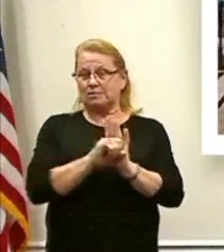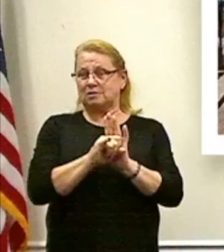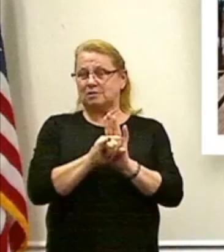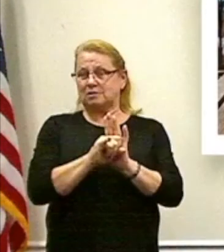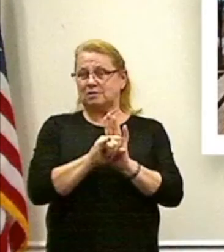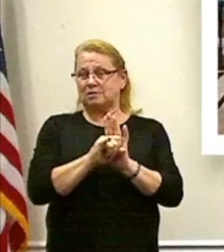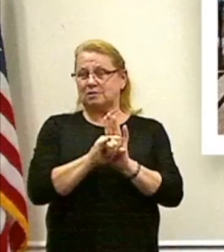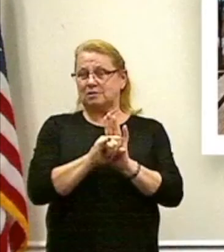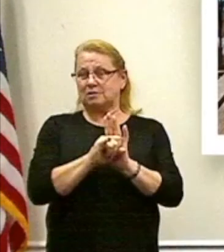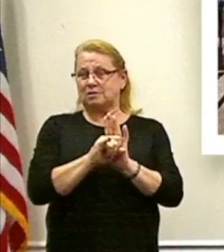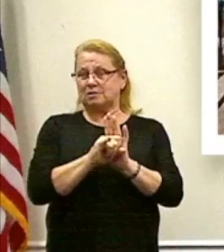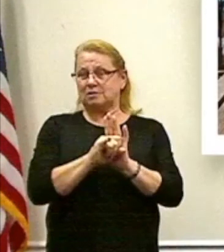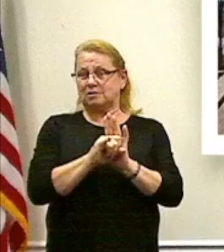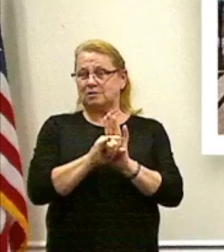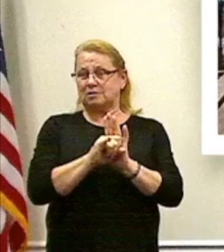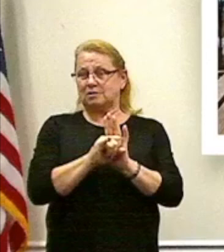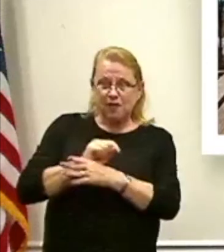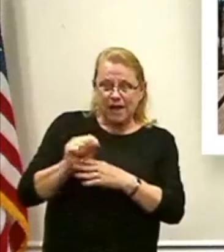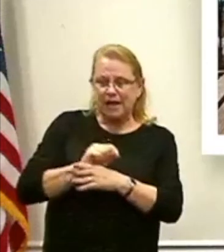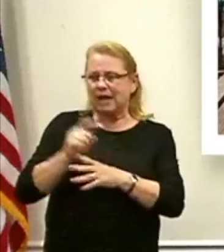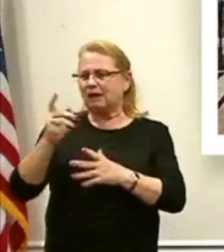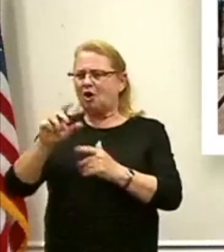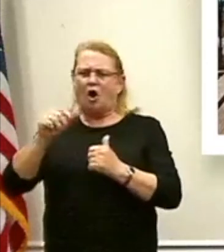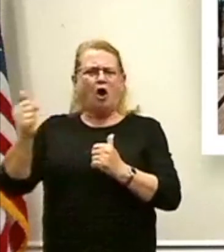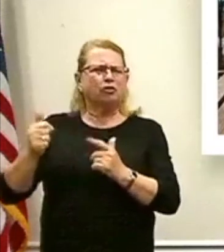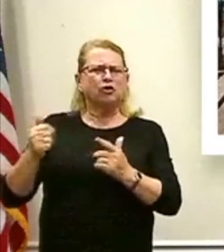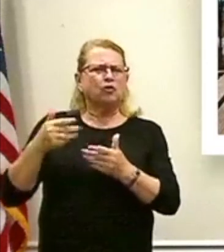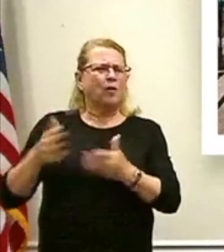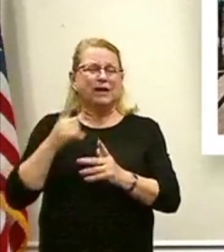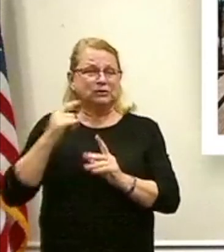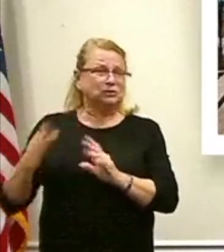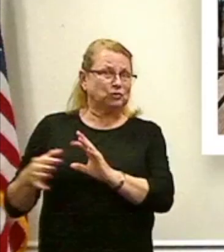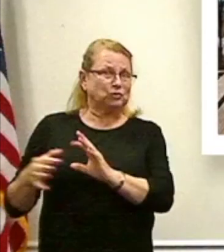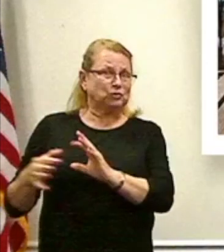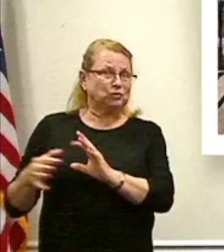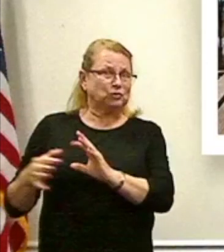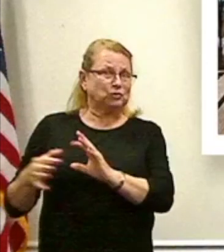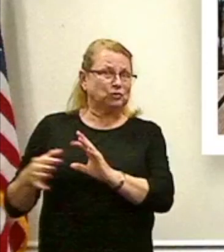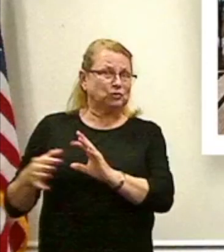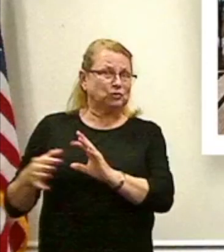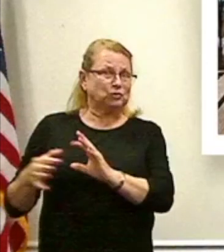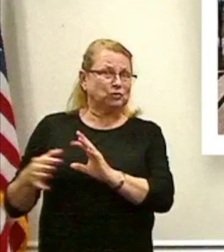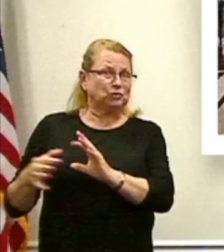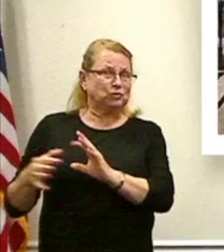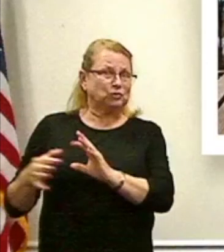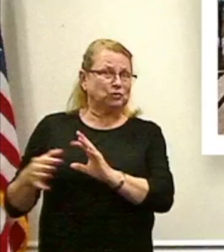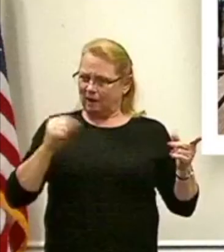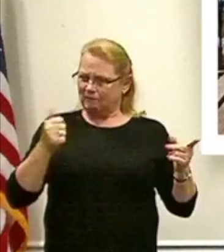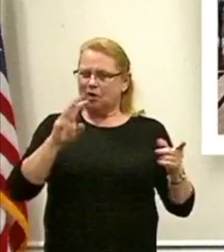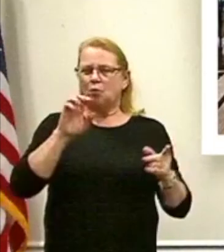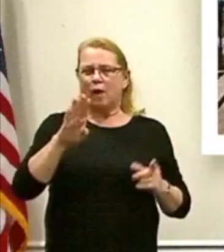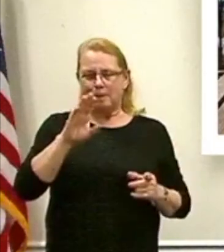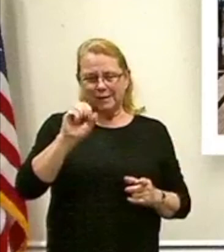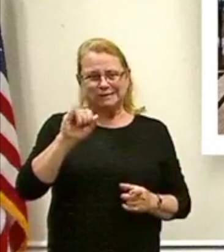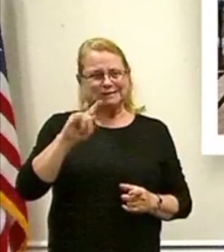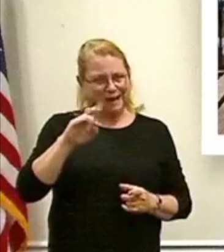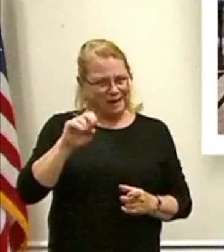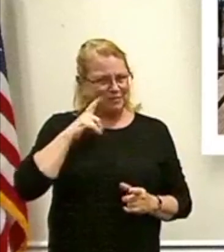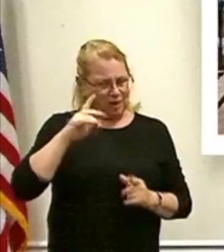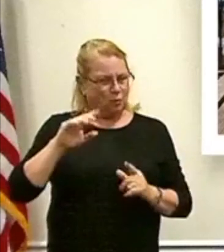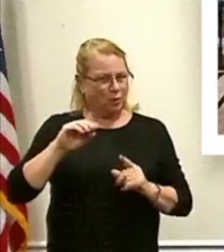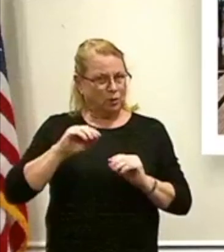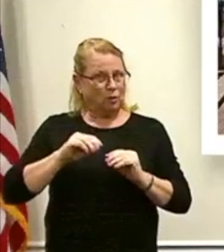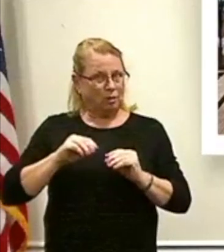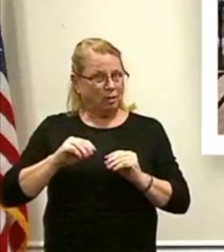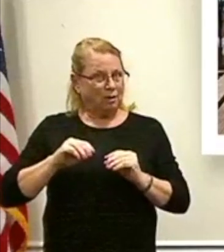with one another and connect with services and support. We're launching our own path to promise resource website, which is really a clearinghouse